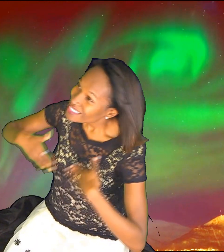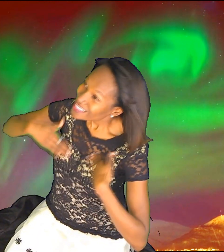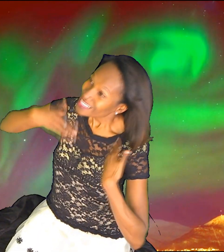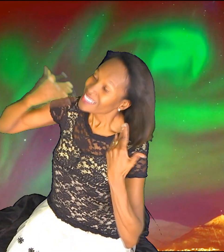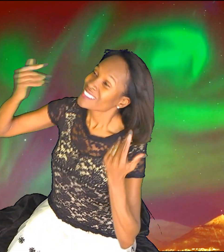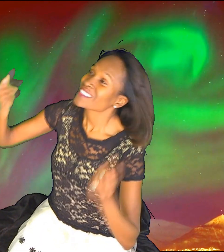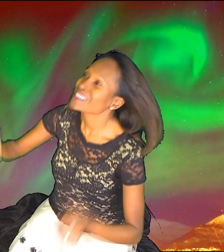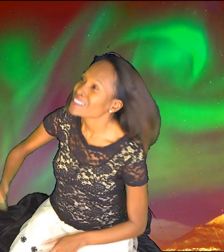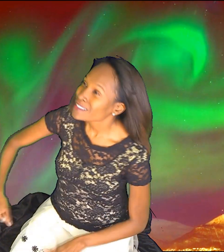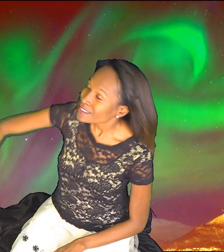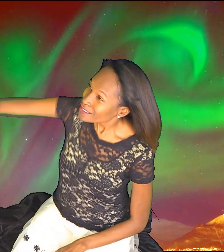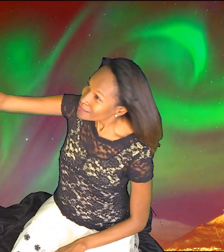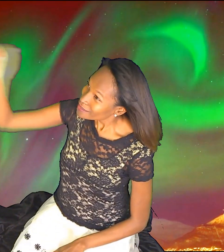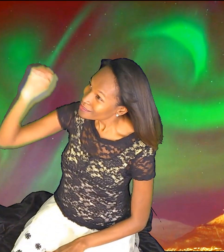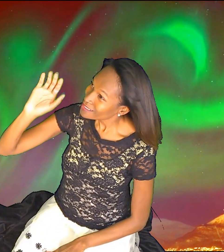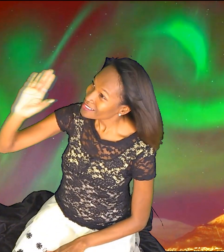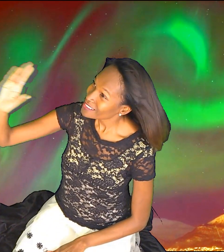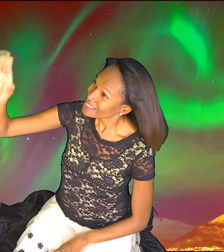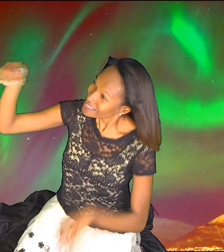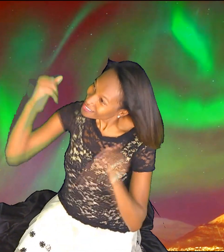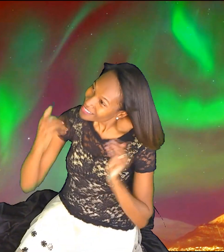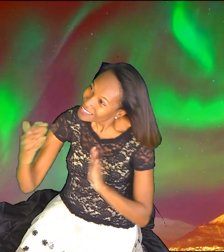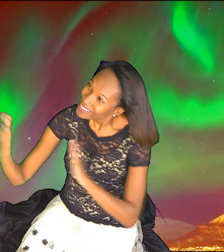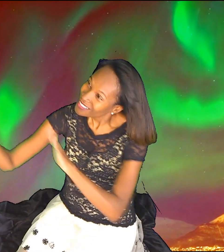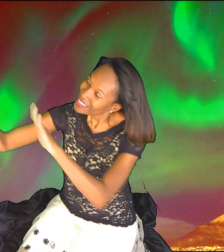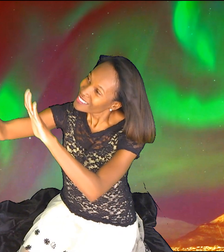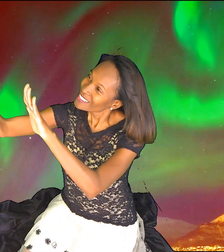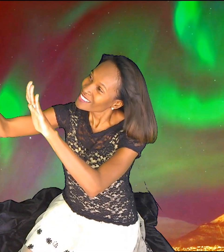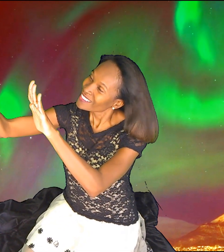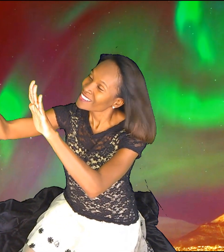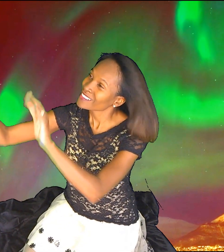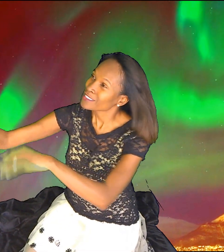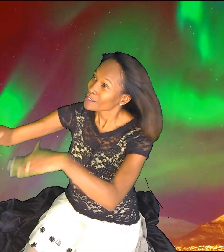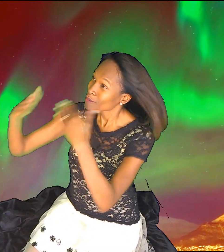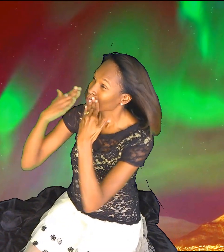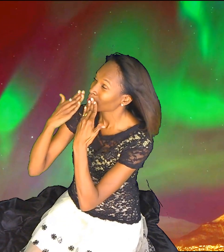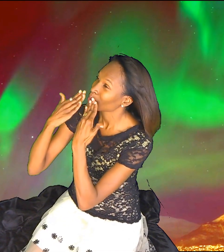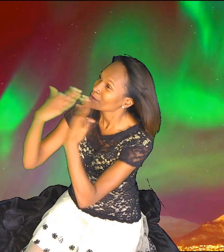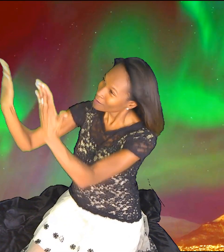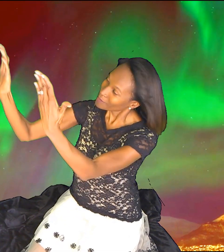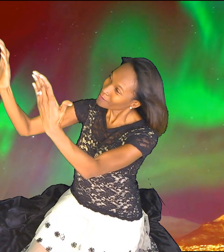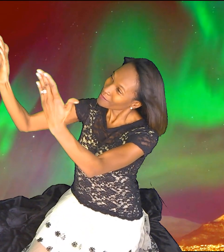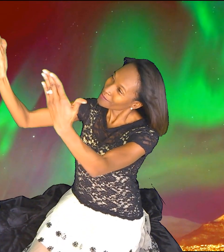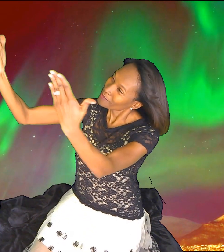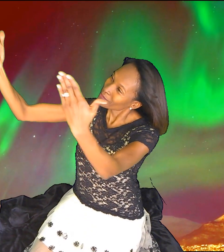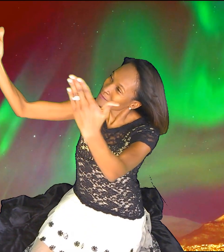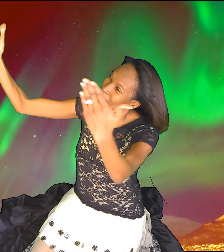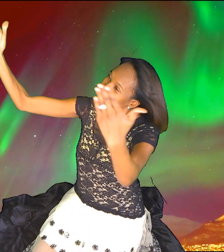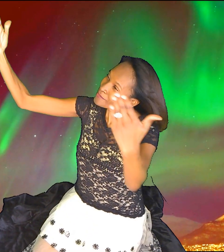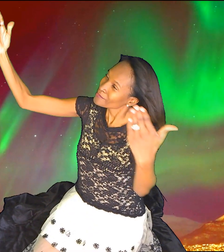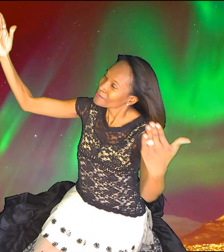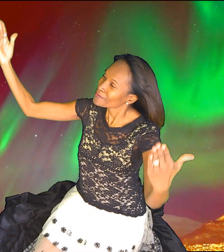To hear you say Well done, well done